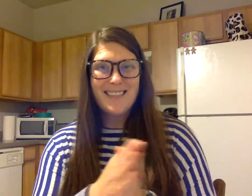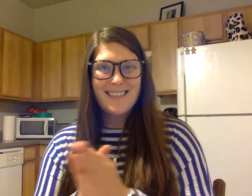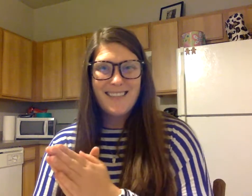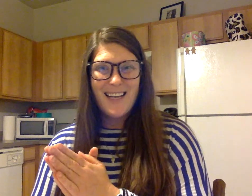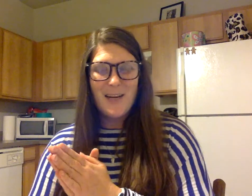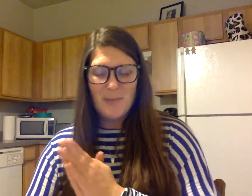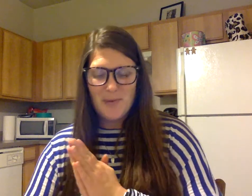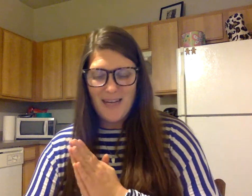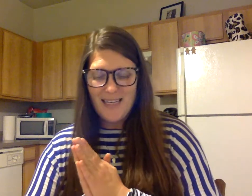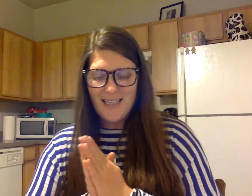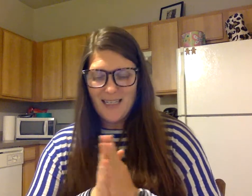operate.